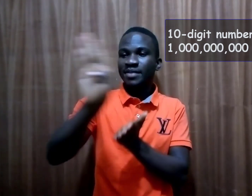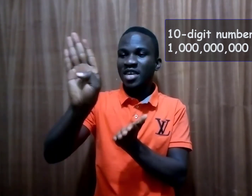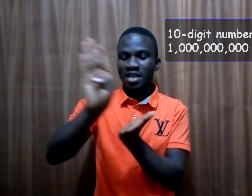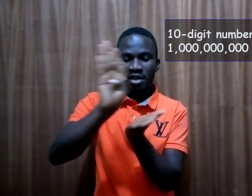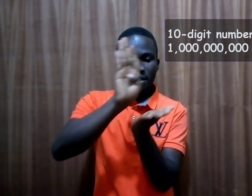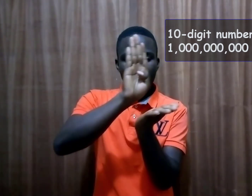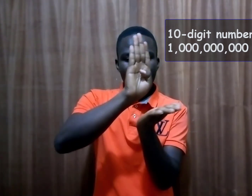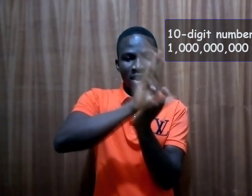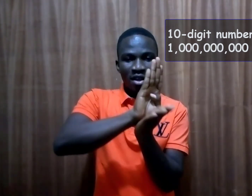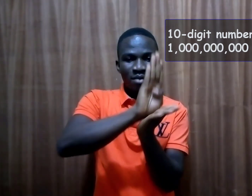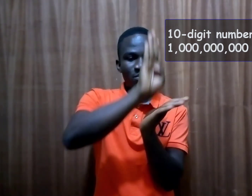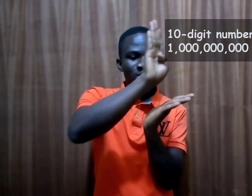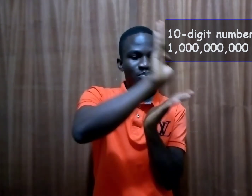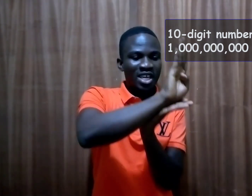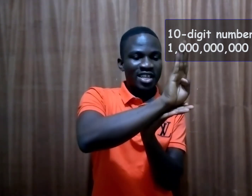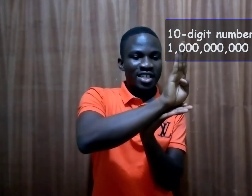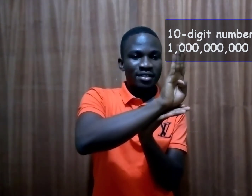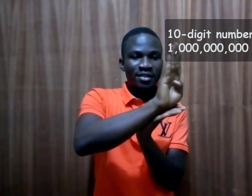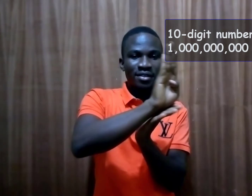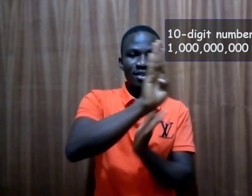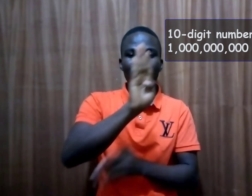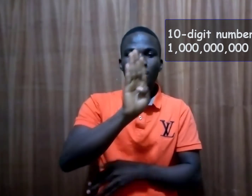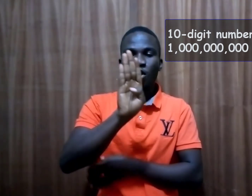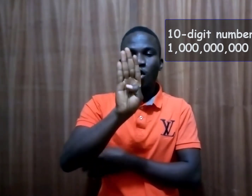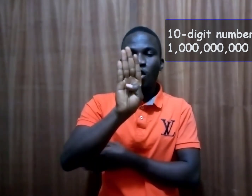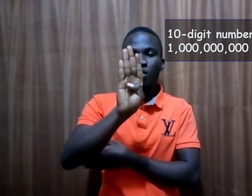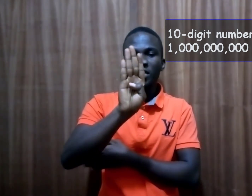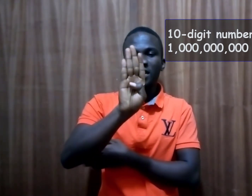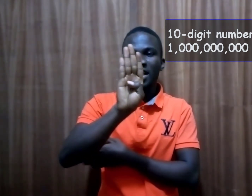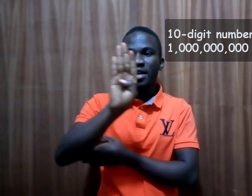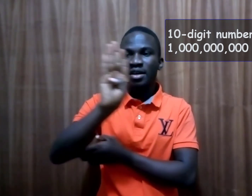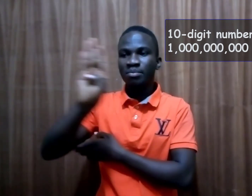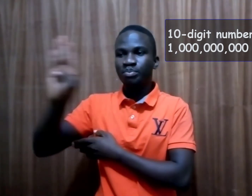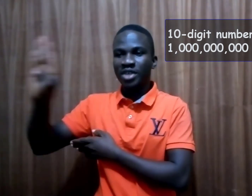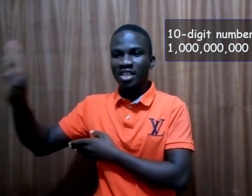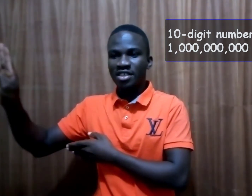billions or we say billions.